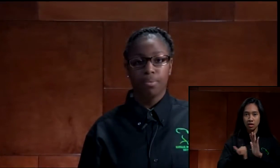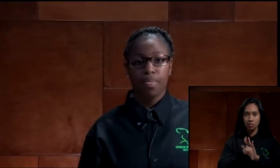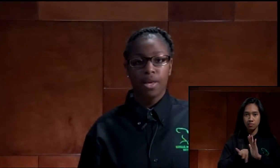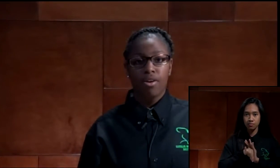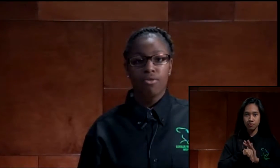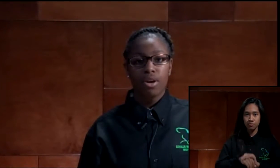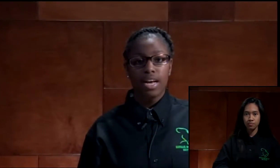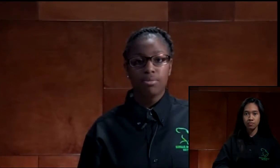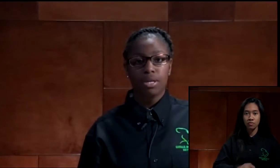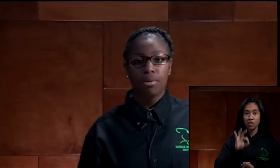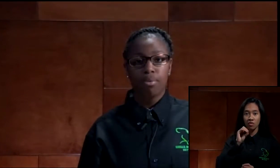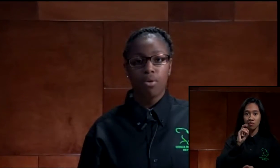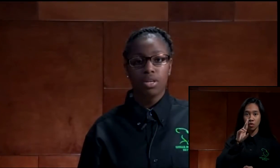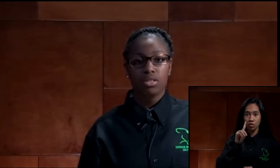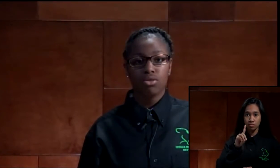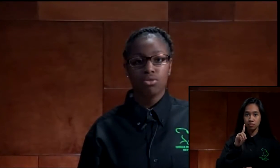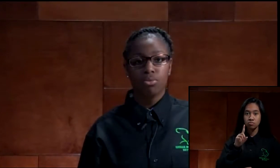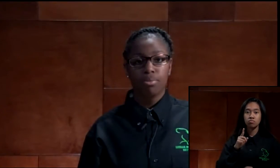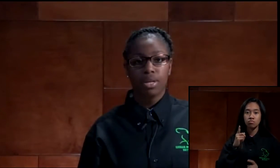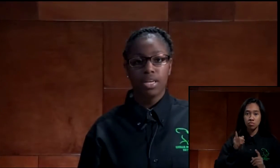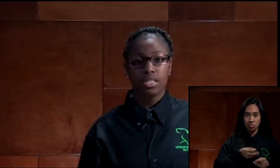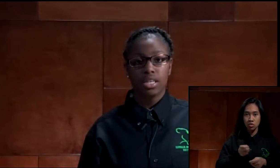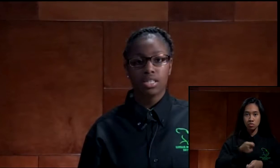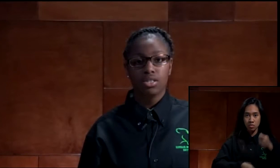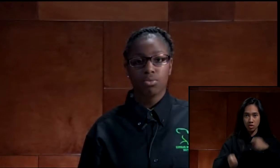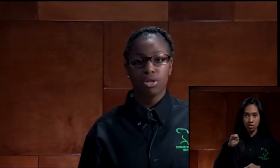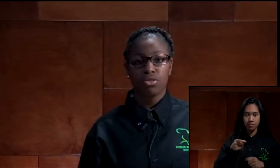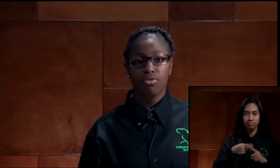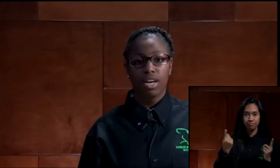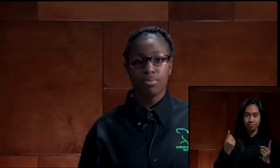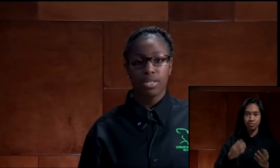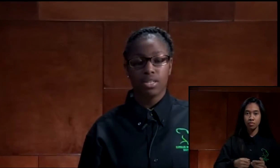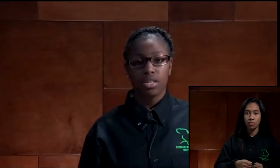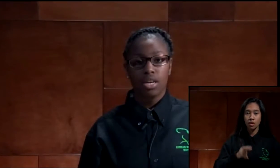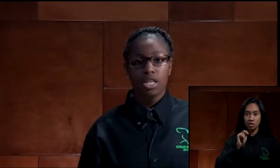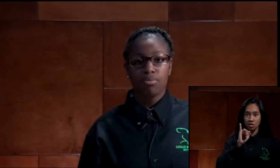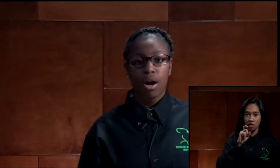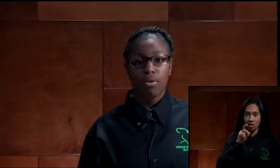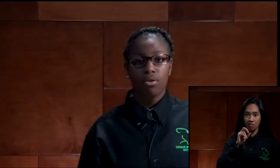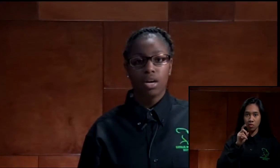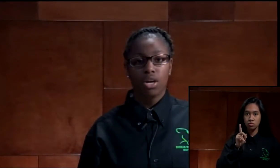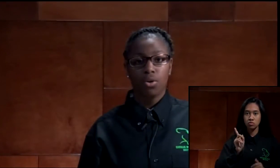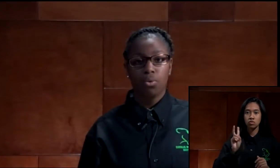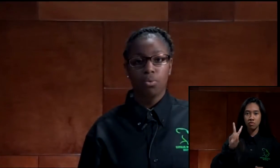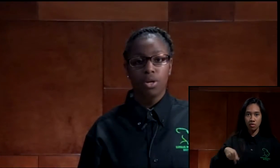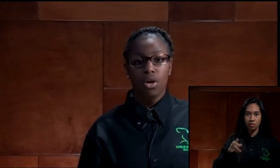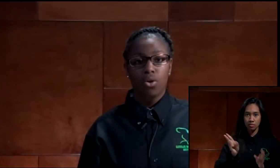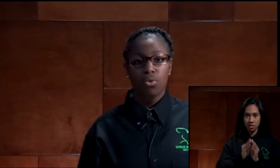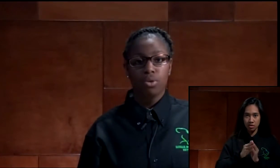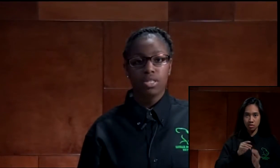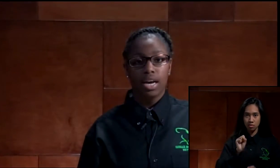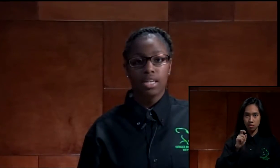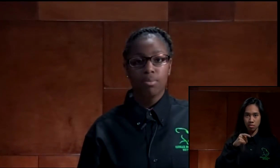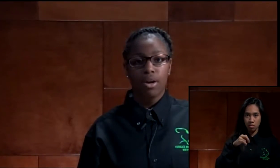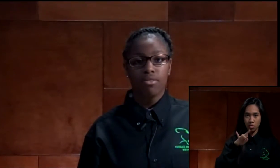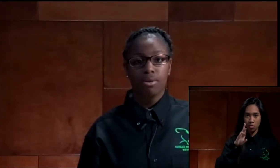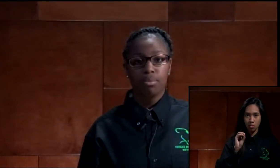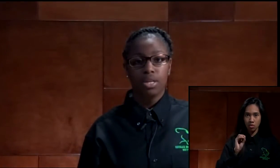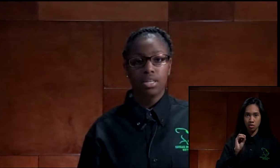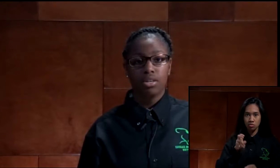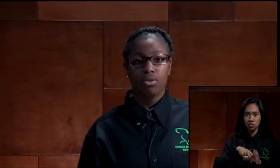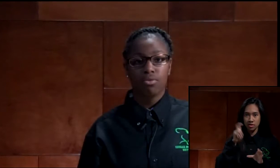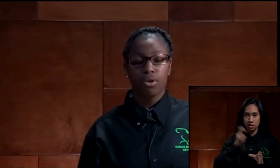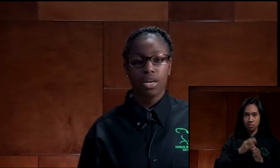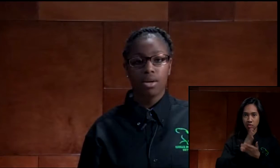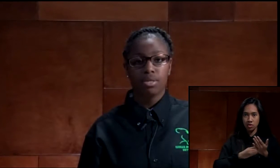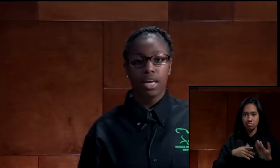election. Ford has been opponent to replace Nixon's original Vice President, Spiro Agnew, who resigned as part of a